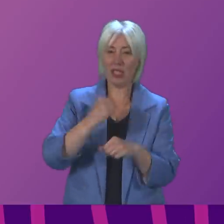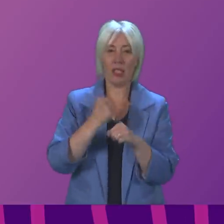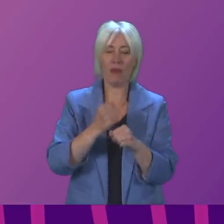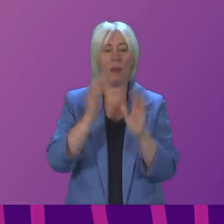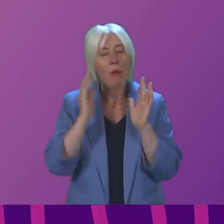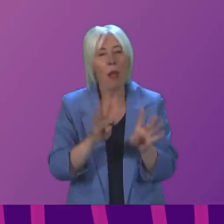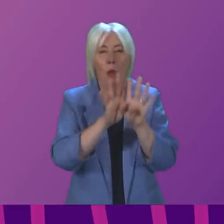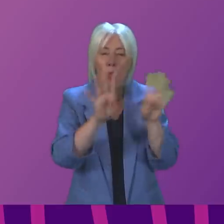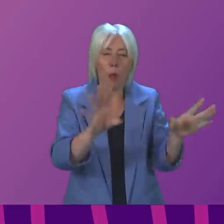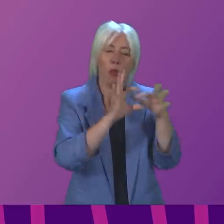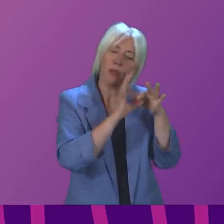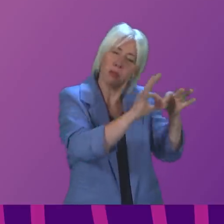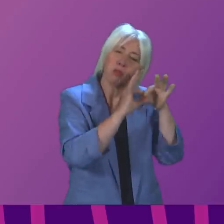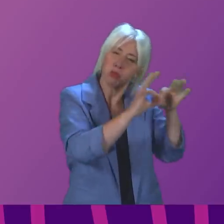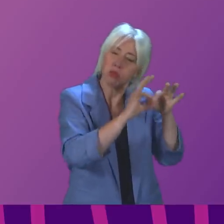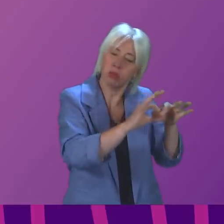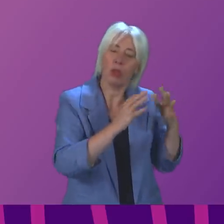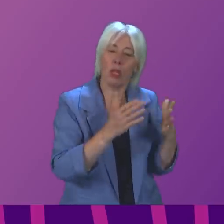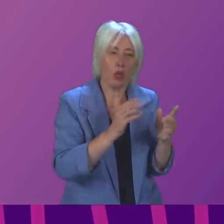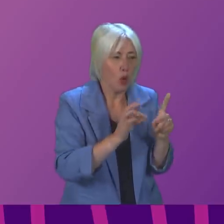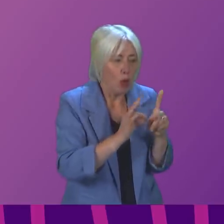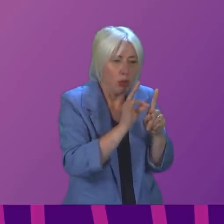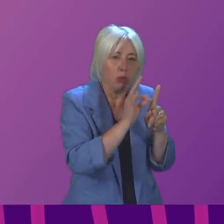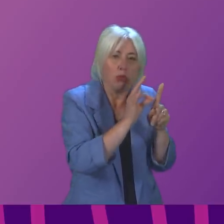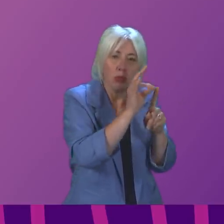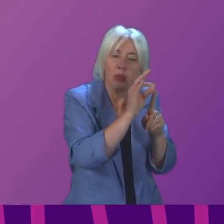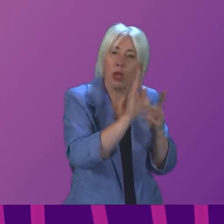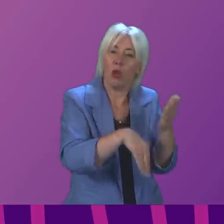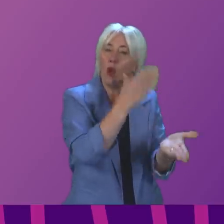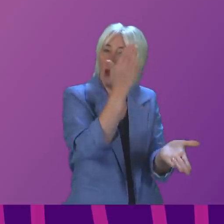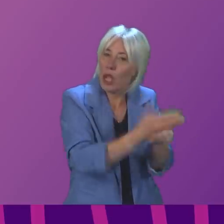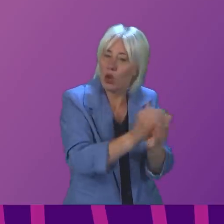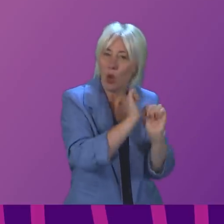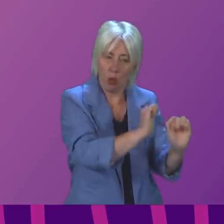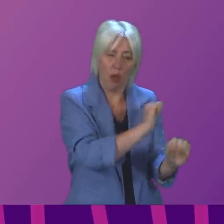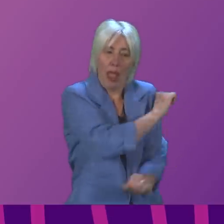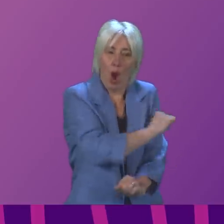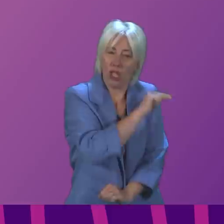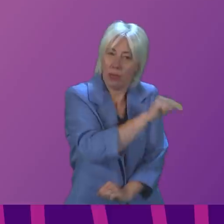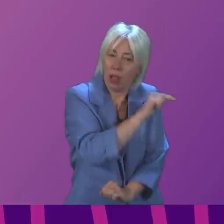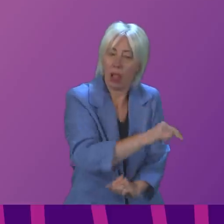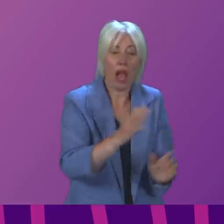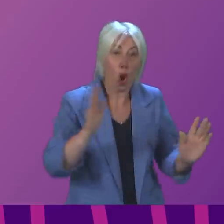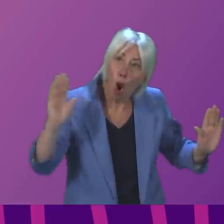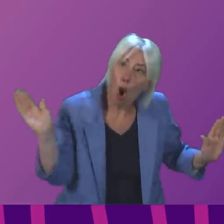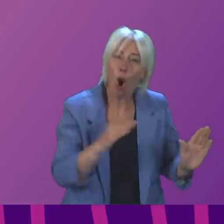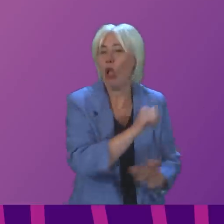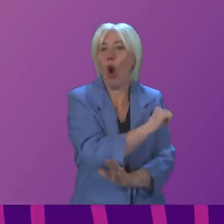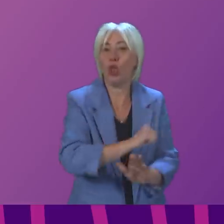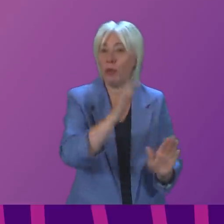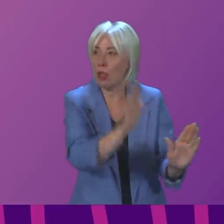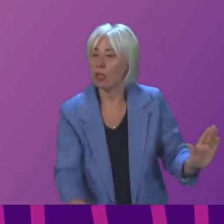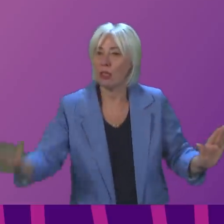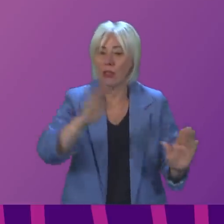work with the health board to continue to make the improvements, to continue to ensure that in the Queen Elizabeth hospital and in every hospital across the country,